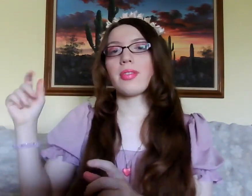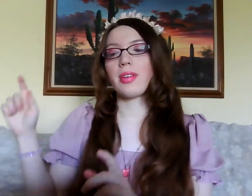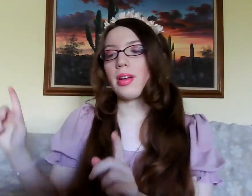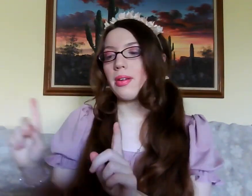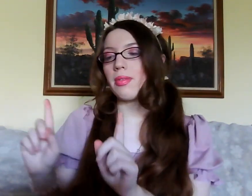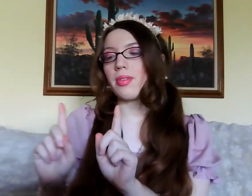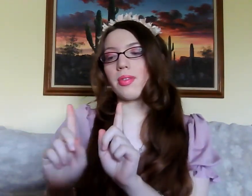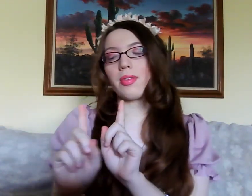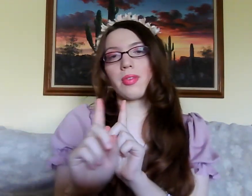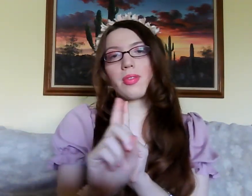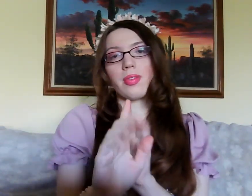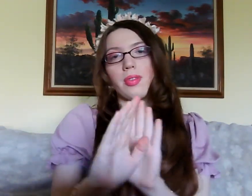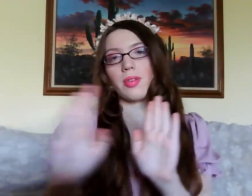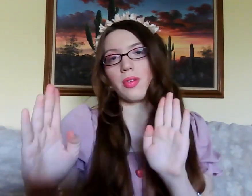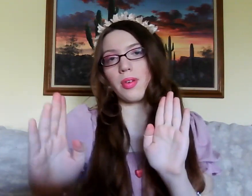came through the door.